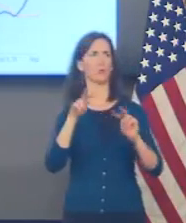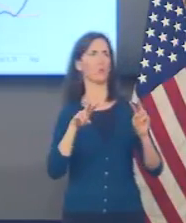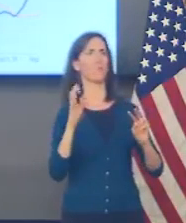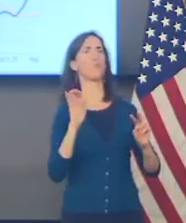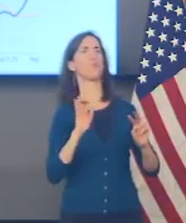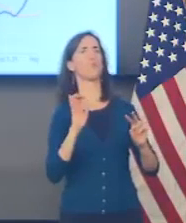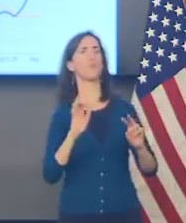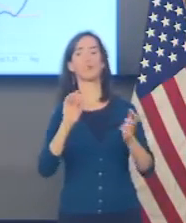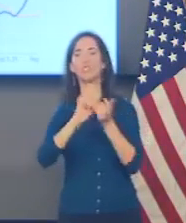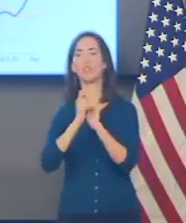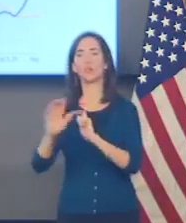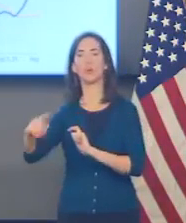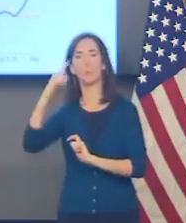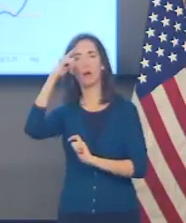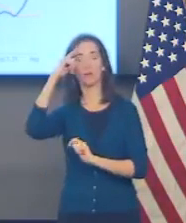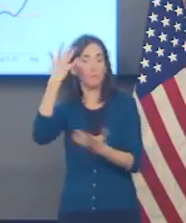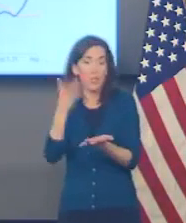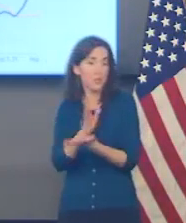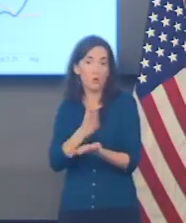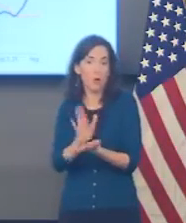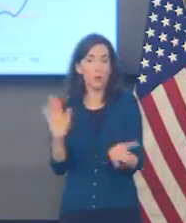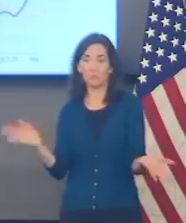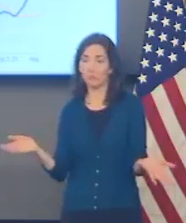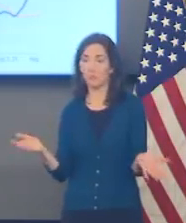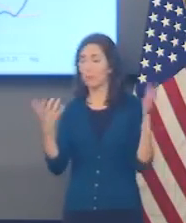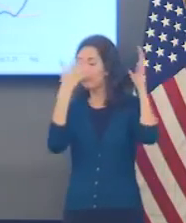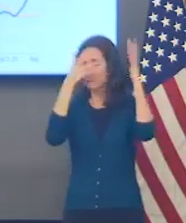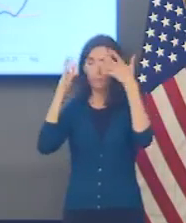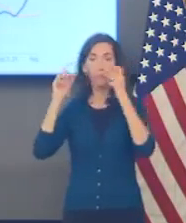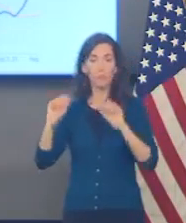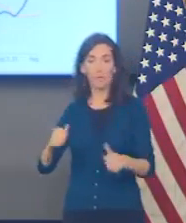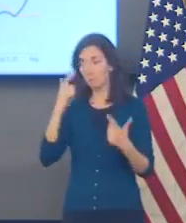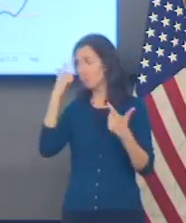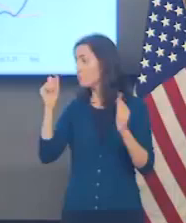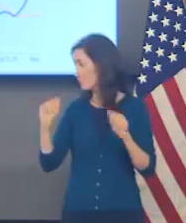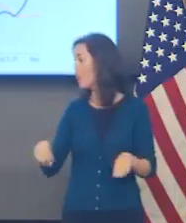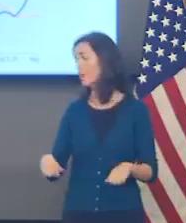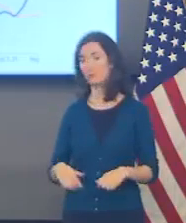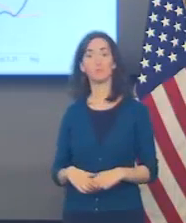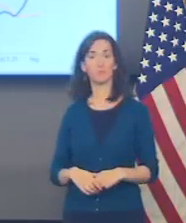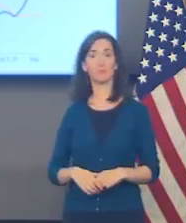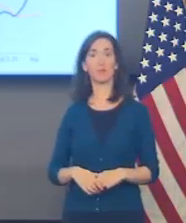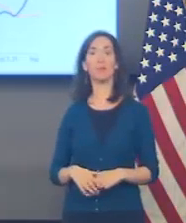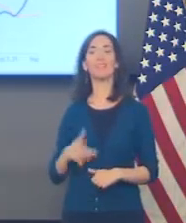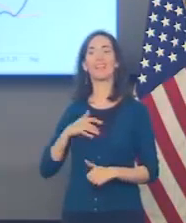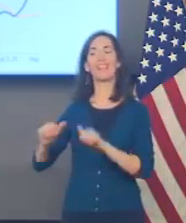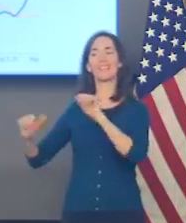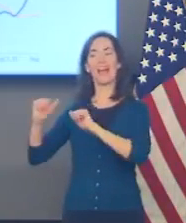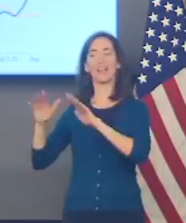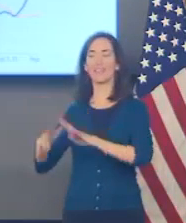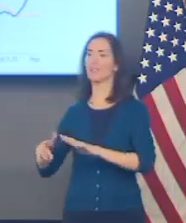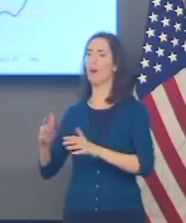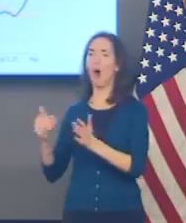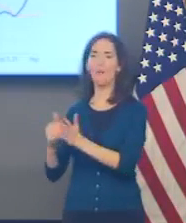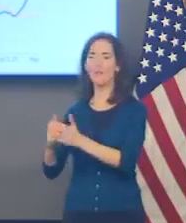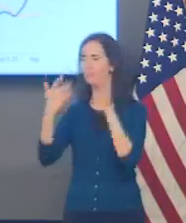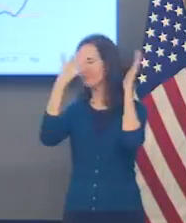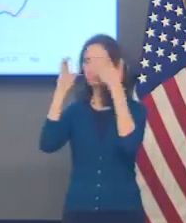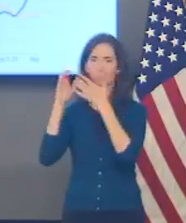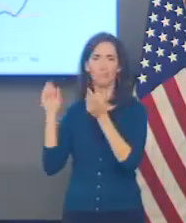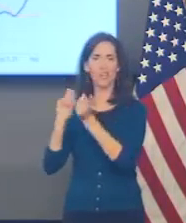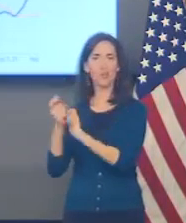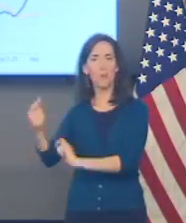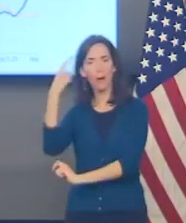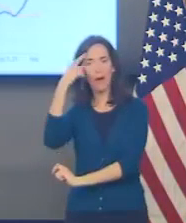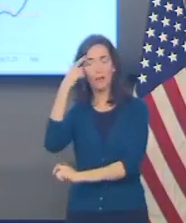And that's okay. It is okay to change your mind. Scientists do it all the time. I do it all the time. It is